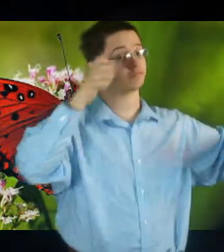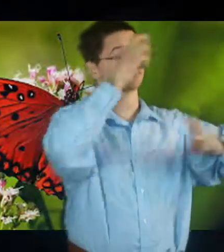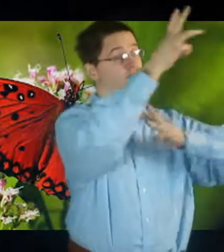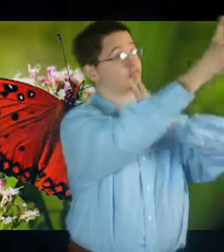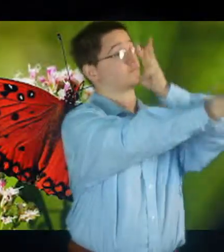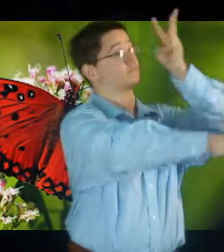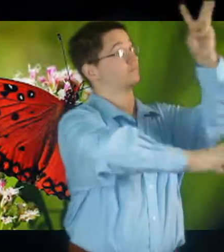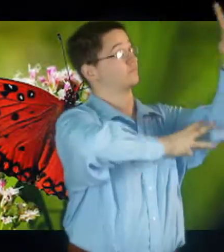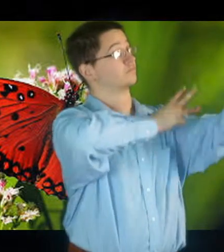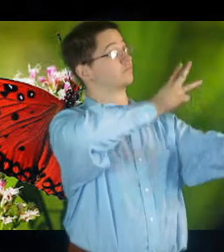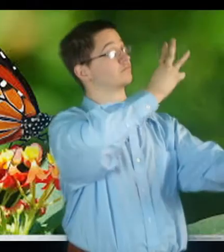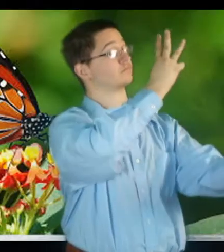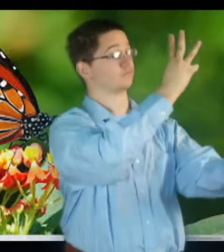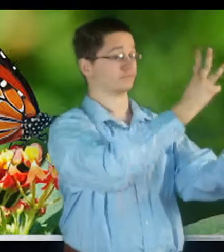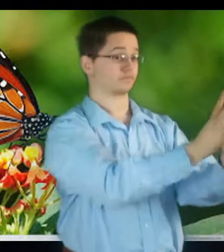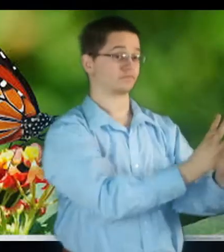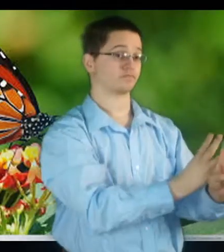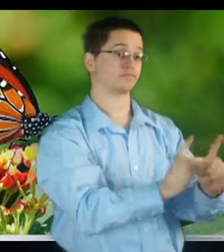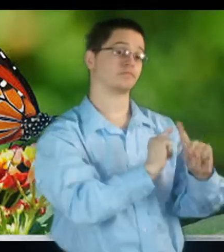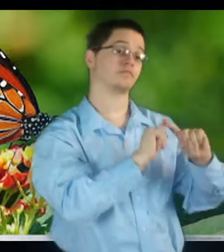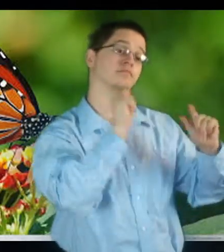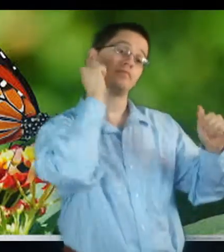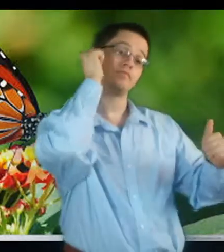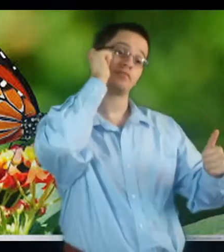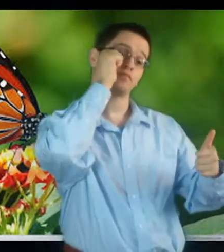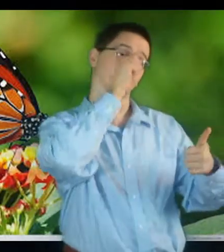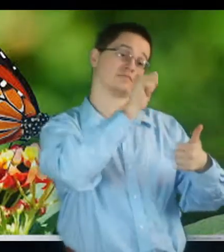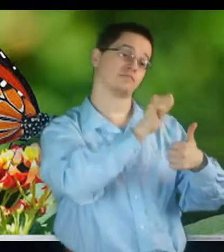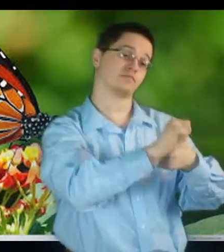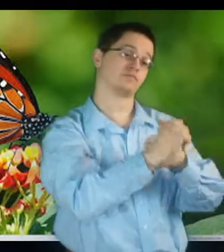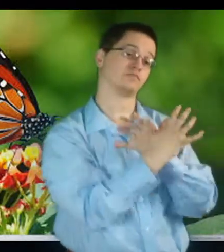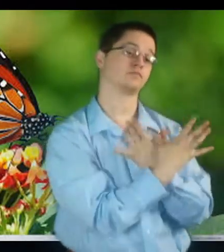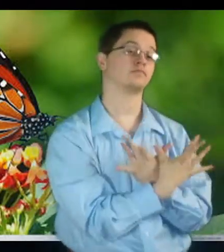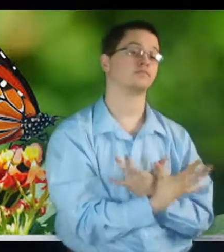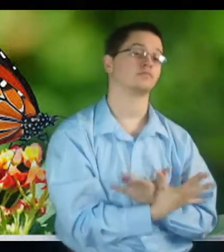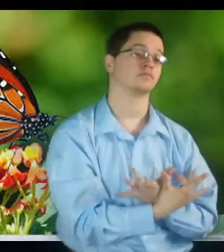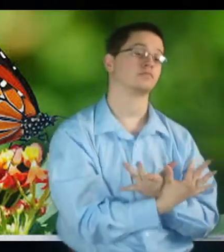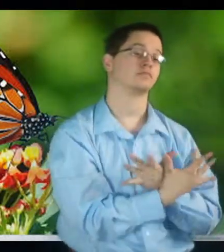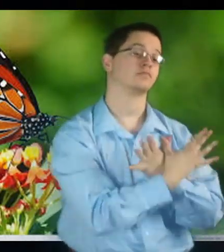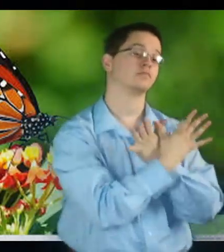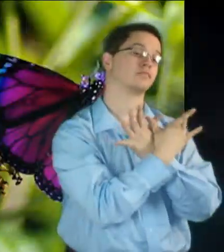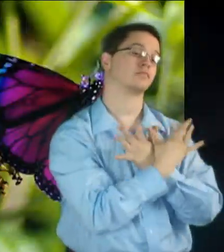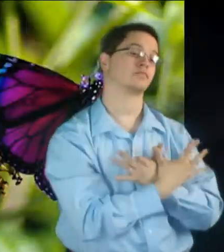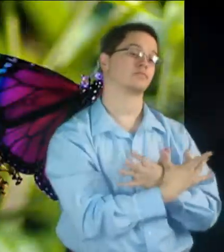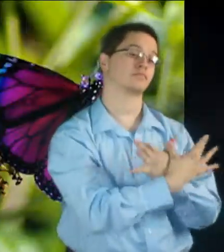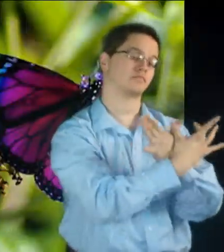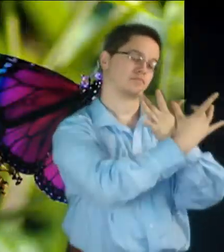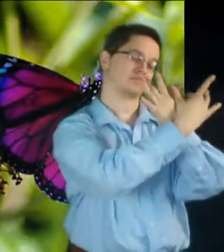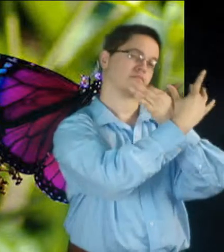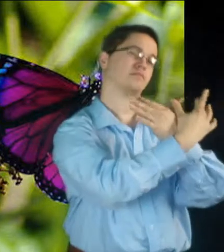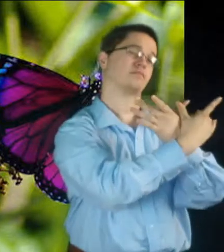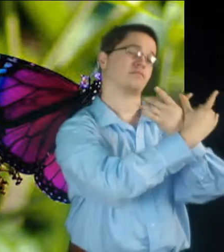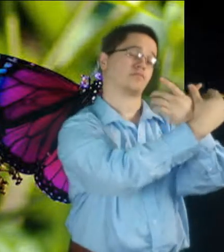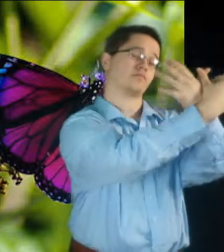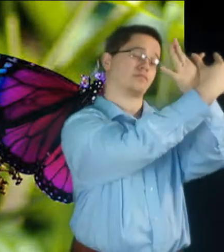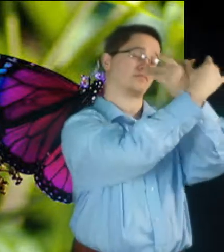But I remember But I Butterfly kisses